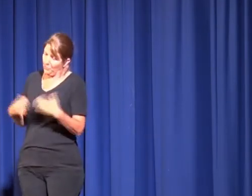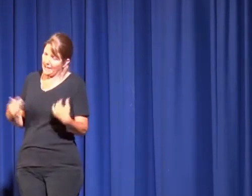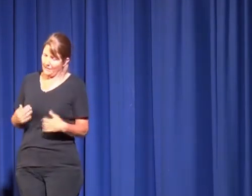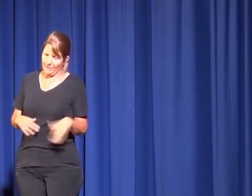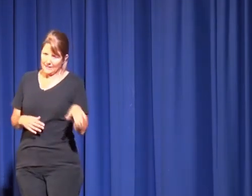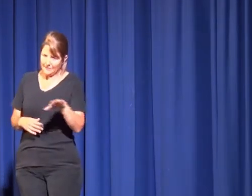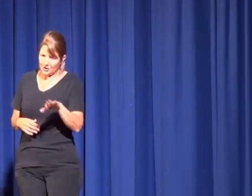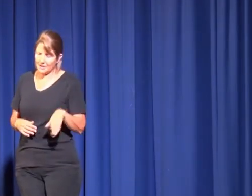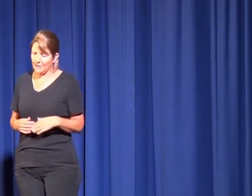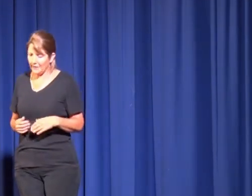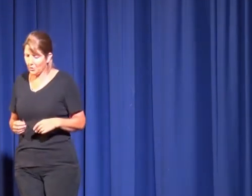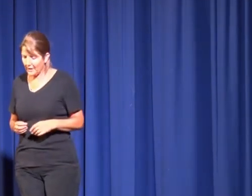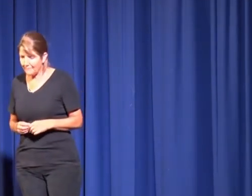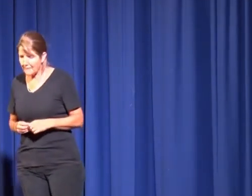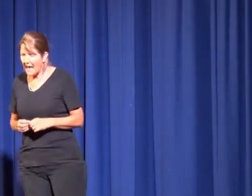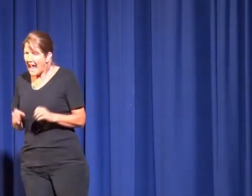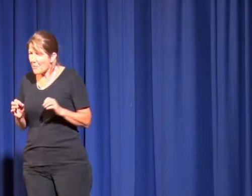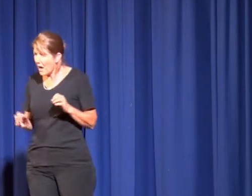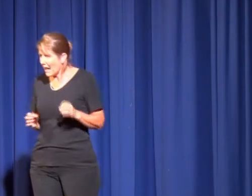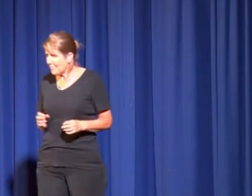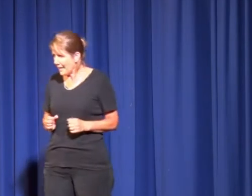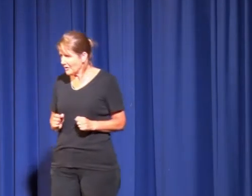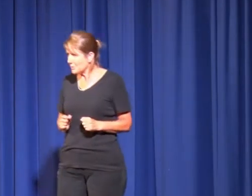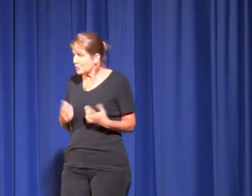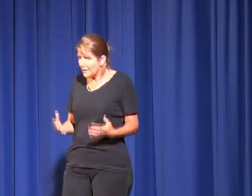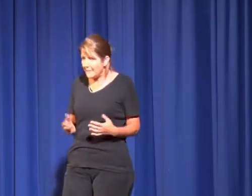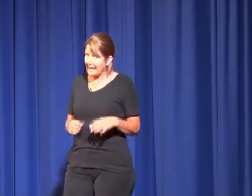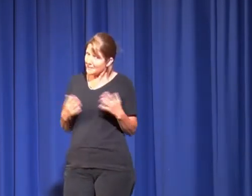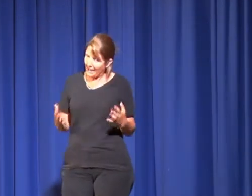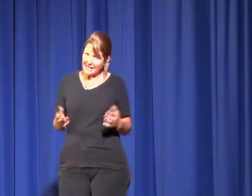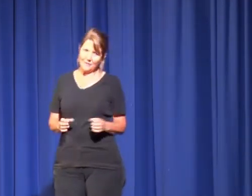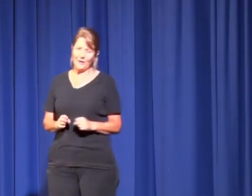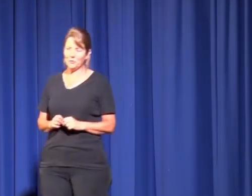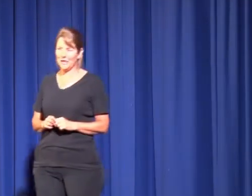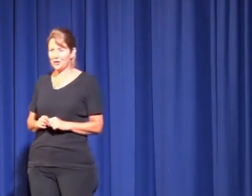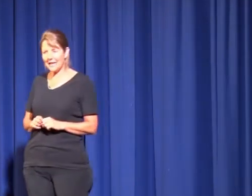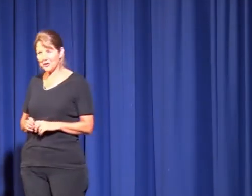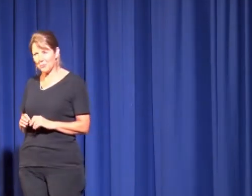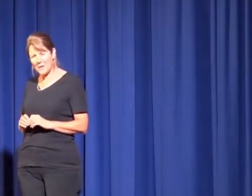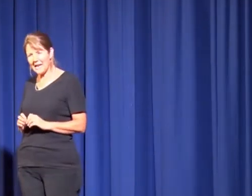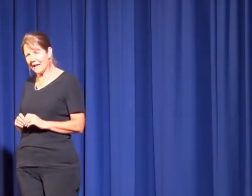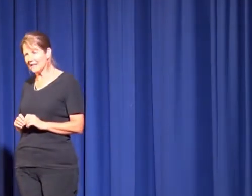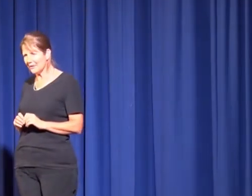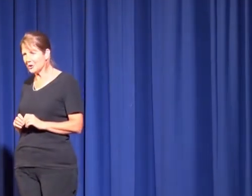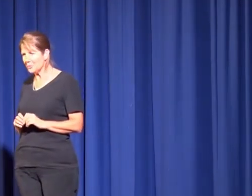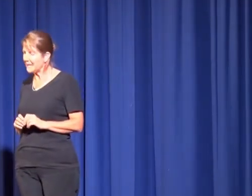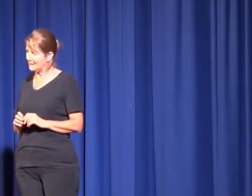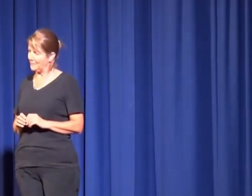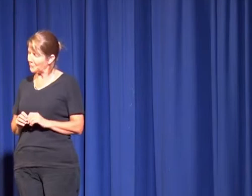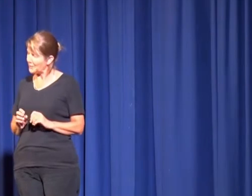we have over, lived just around the corner. And while our parents were dreaming and paying for our good education, we had another curriculum that